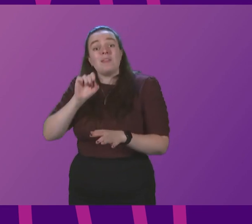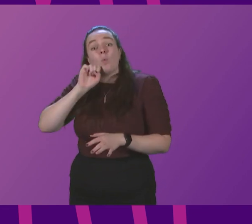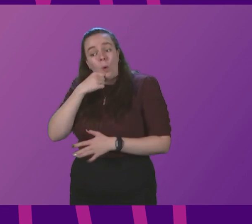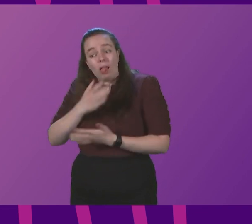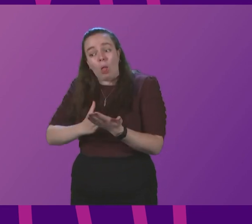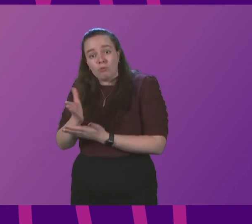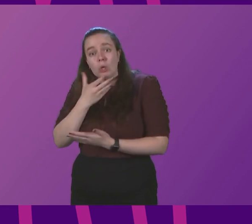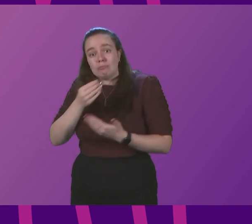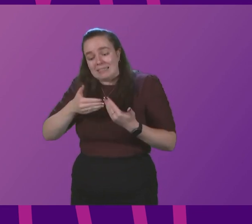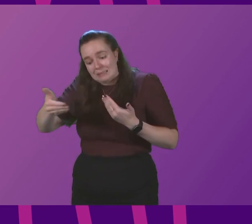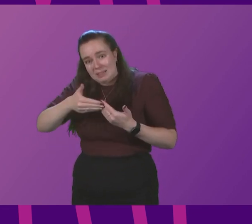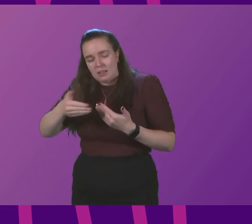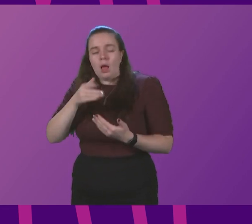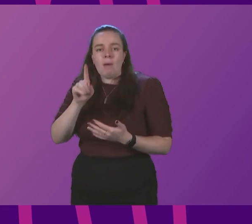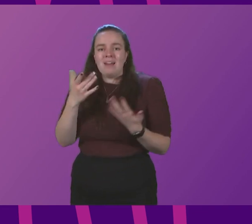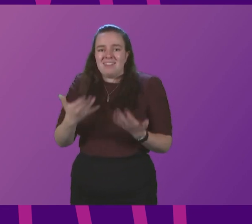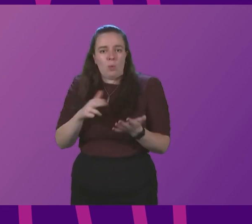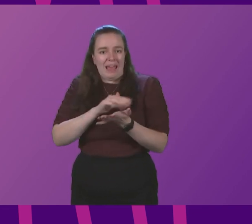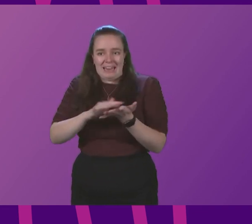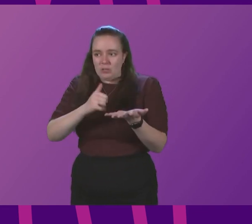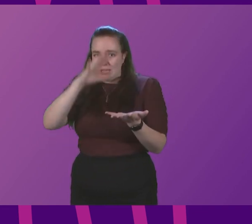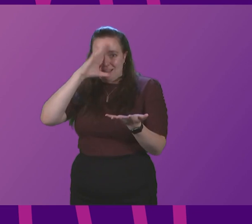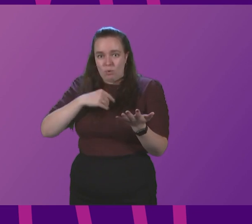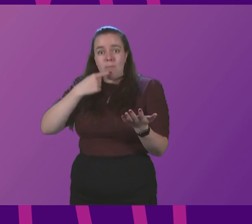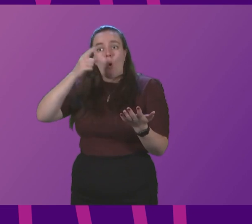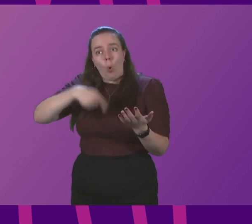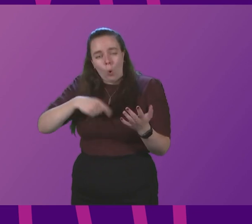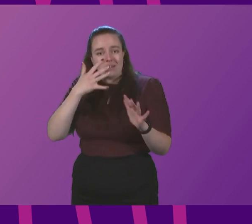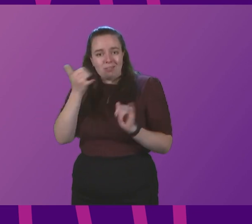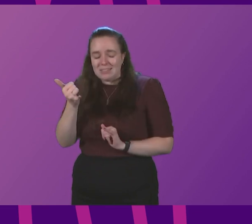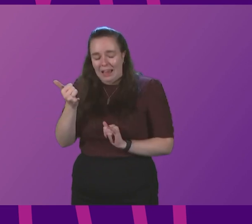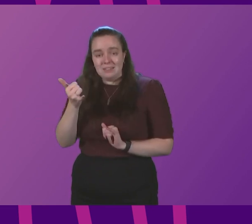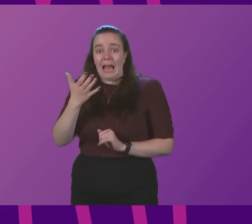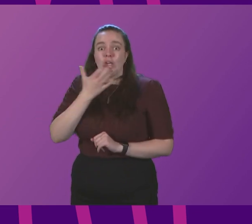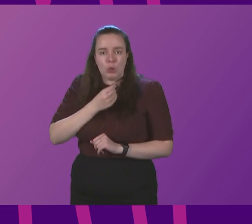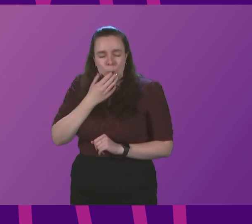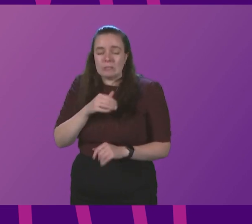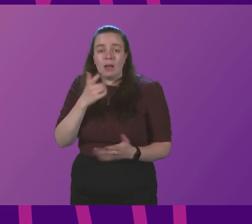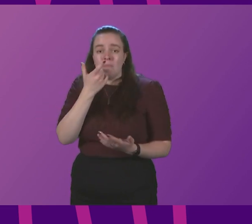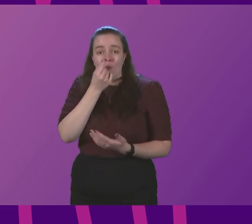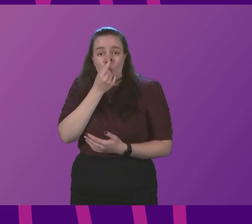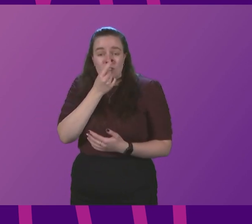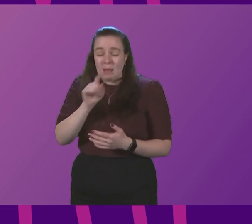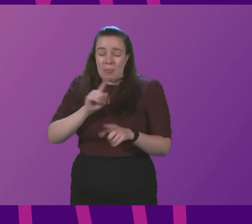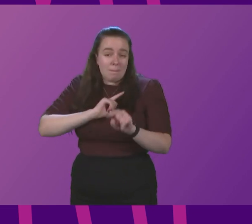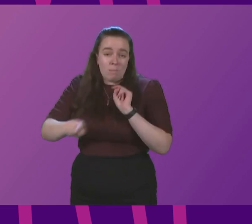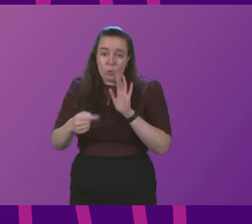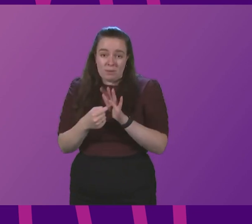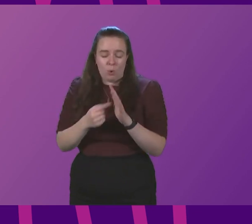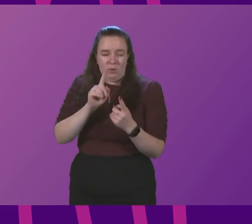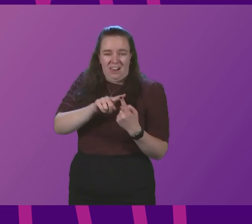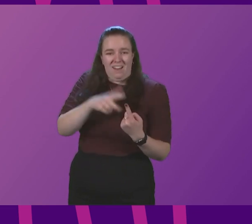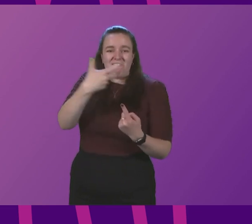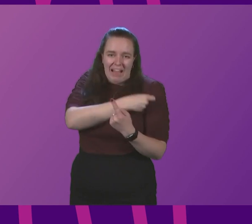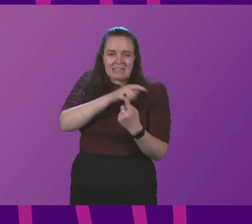festive period. But go on to NHS Inform now, get the test, use the test. It's possibly, next to vaccination, the most important thing we can do